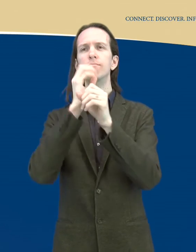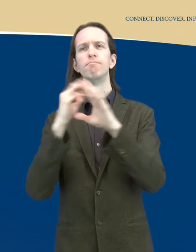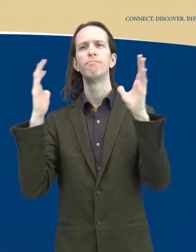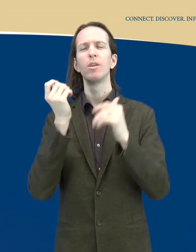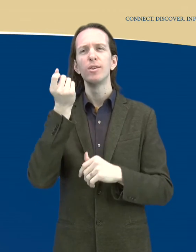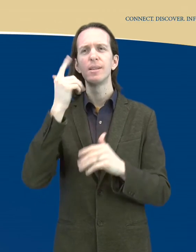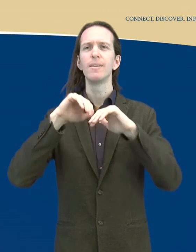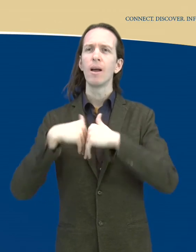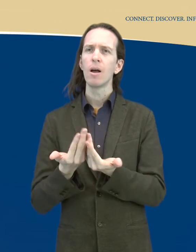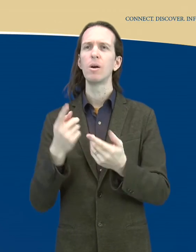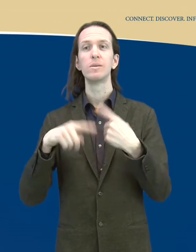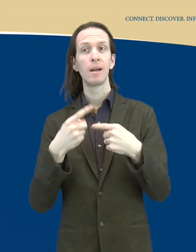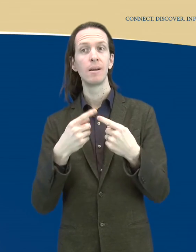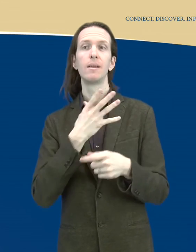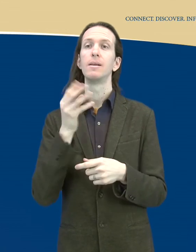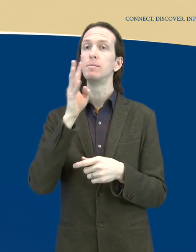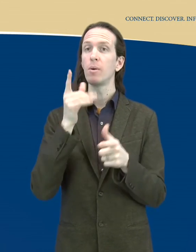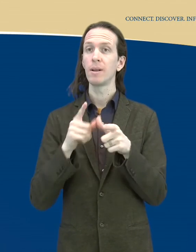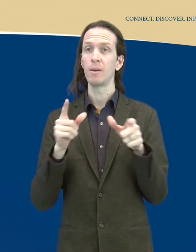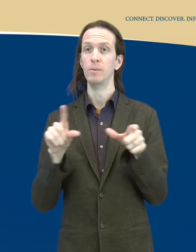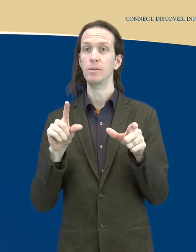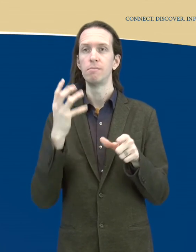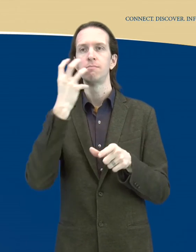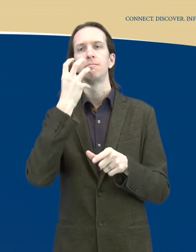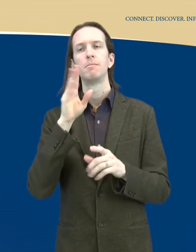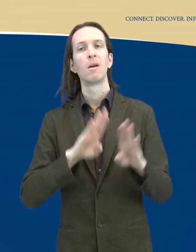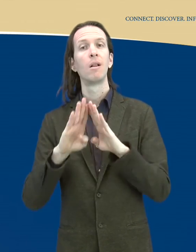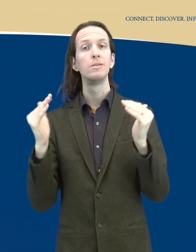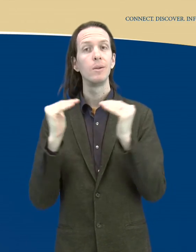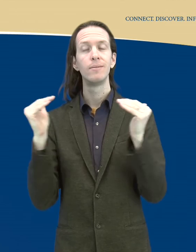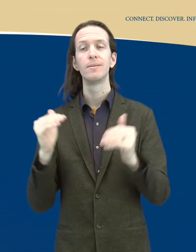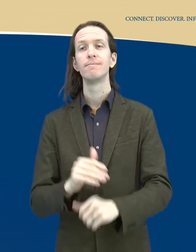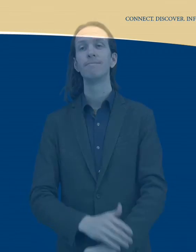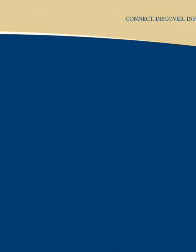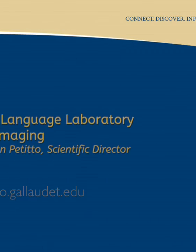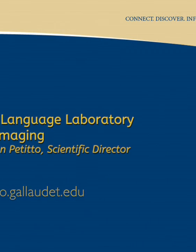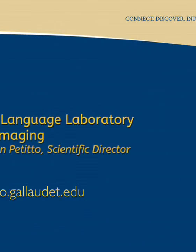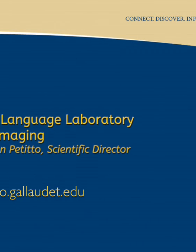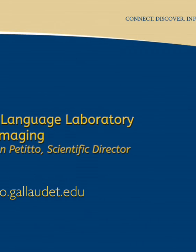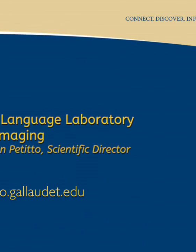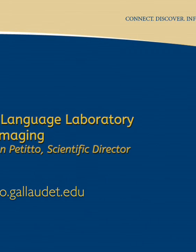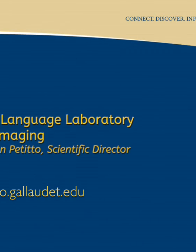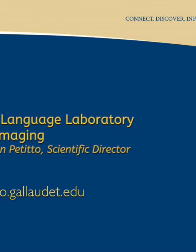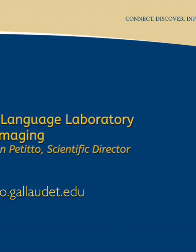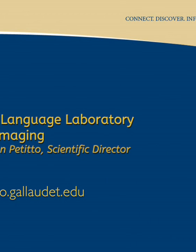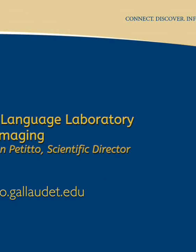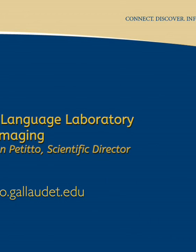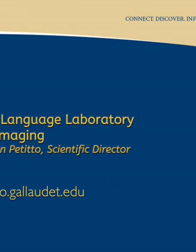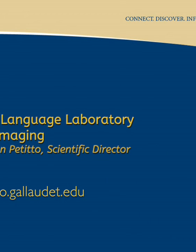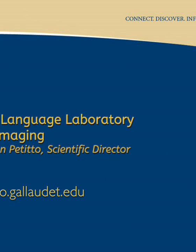biological equivalence in signed and spoken languages. you for While So he doesn't